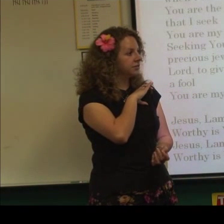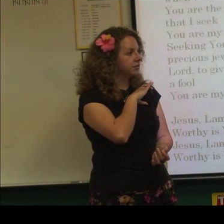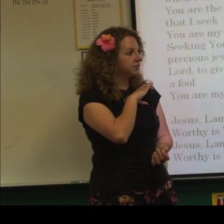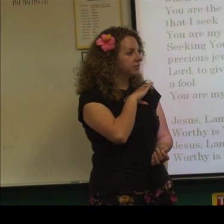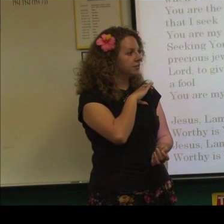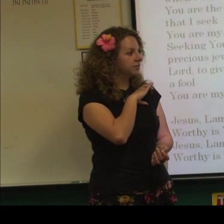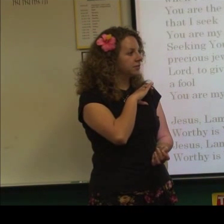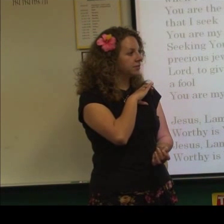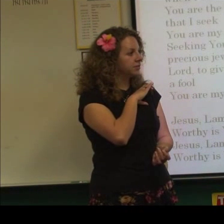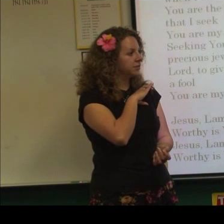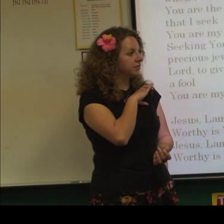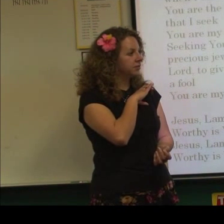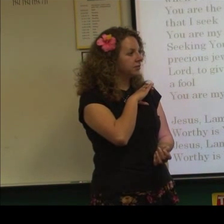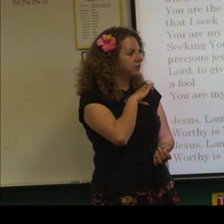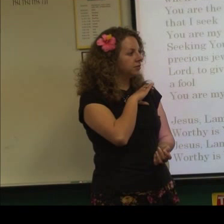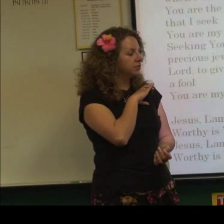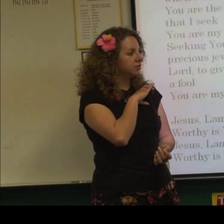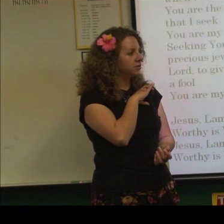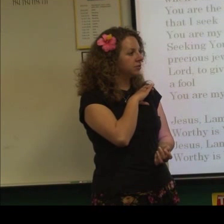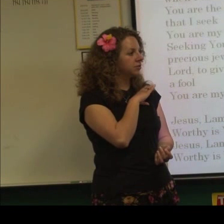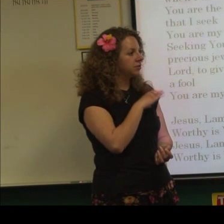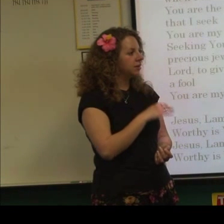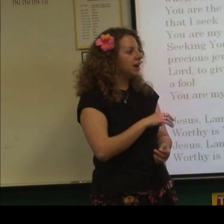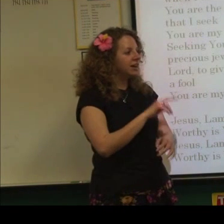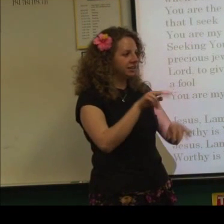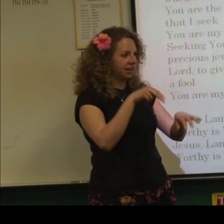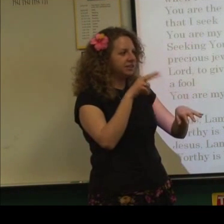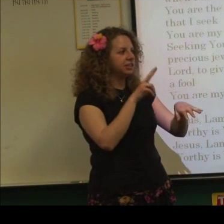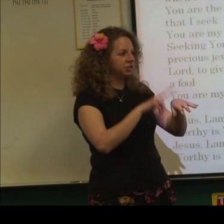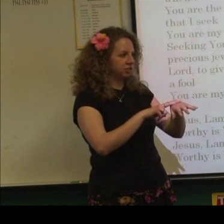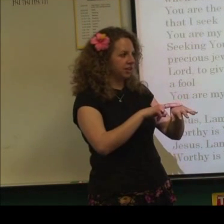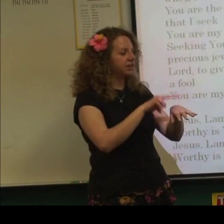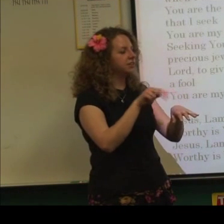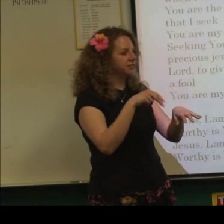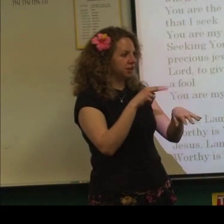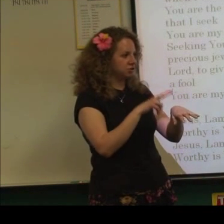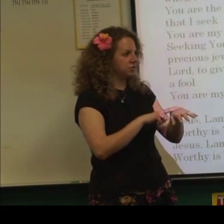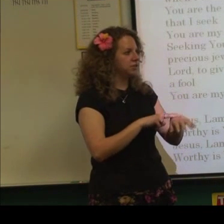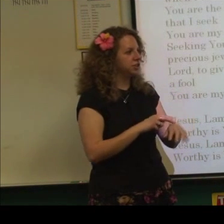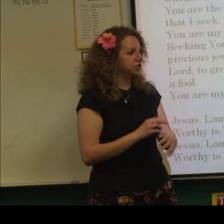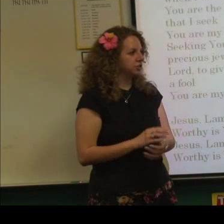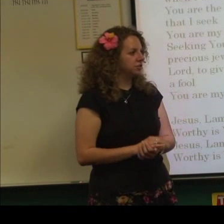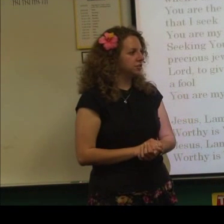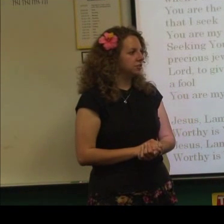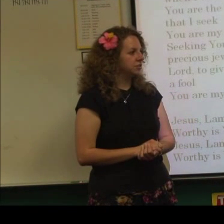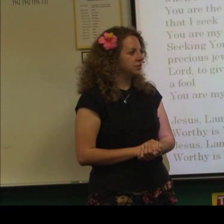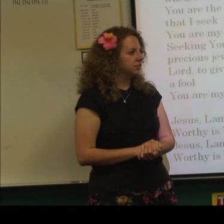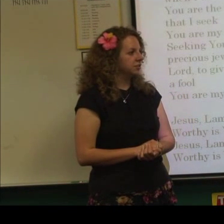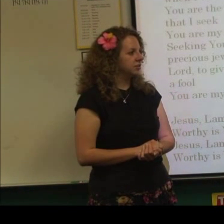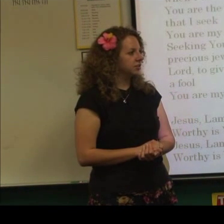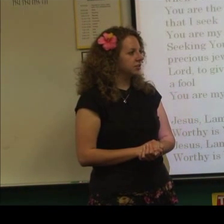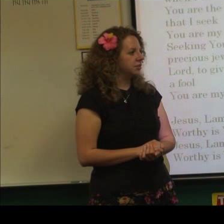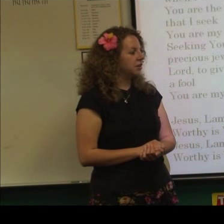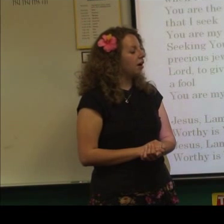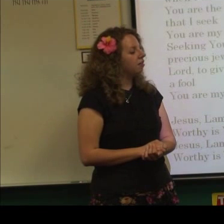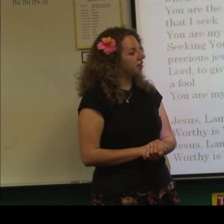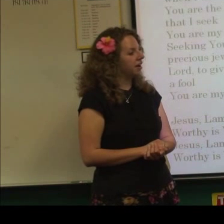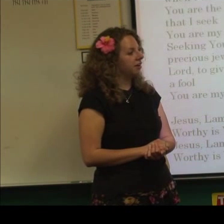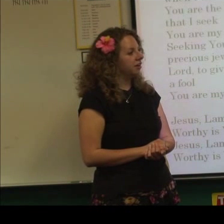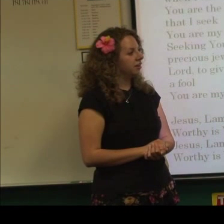like a little circle N for nature because there was like nature like nature like outside. like natural And then the guy did a little like N sign right here. But is it a